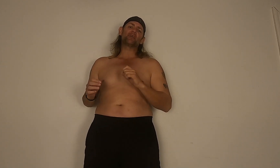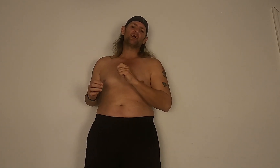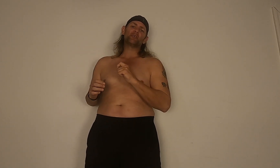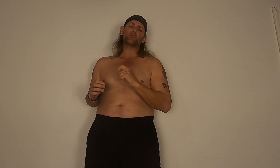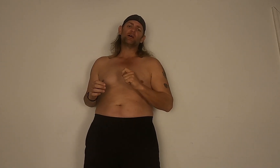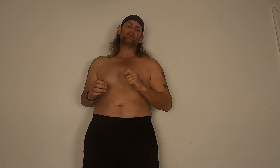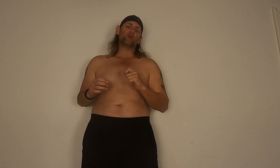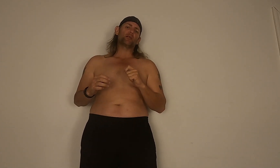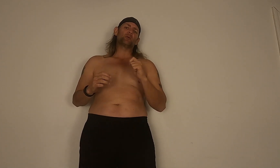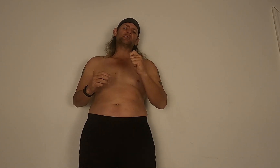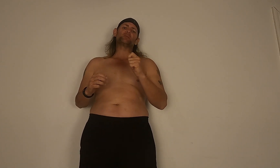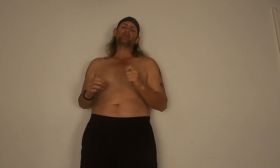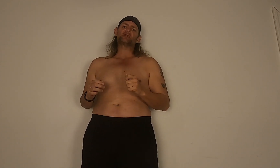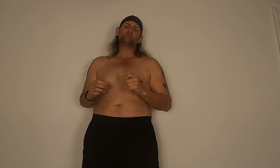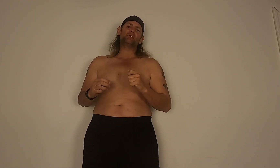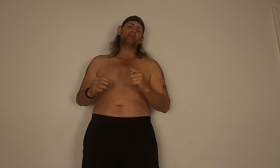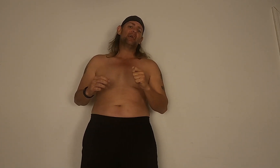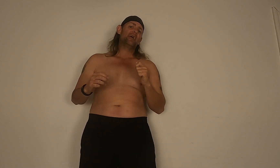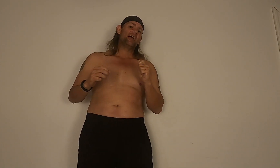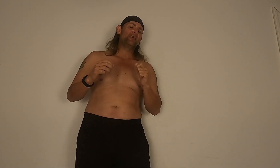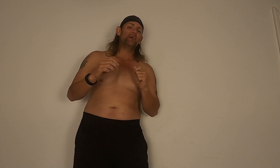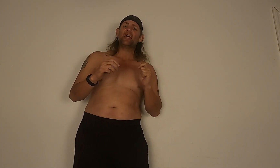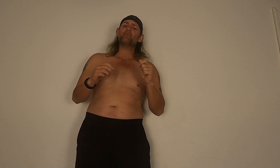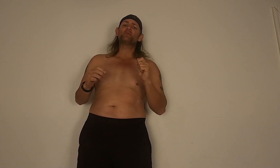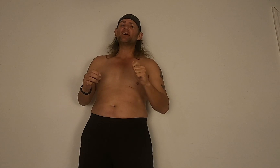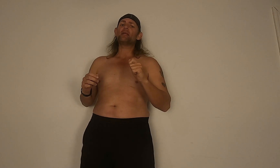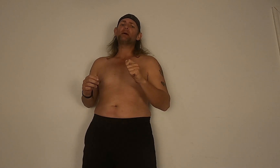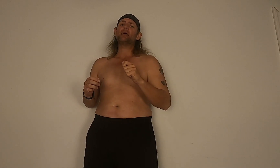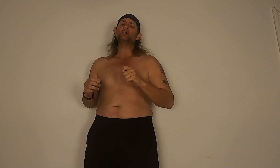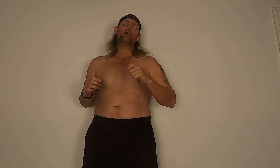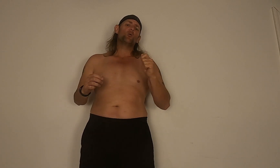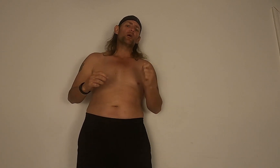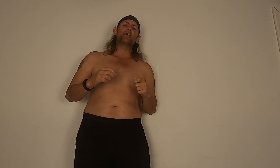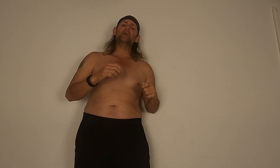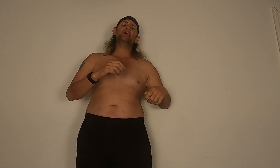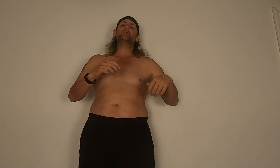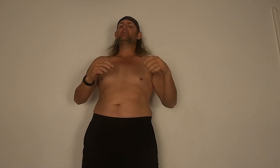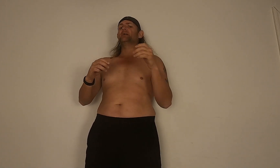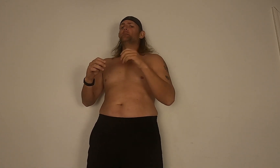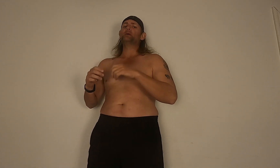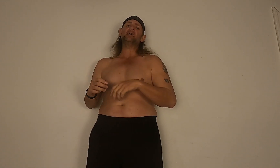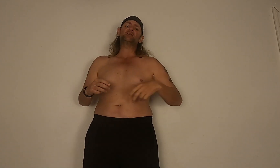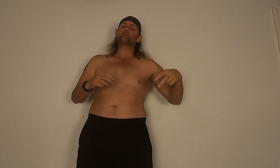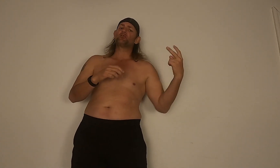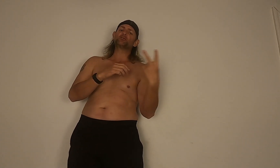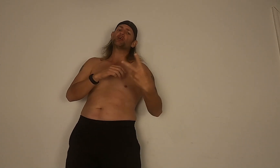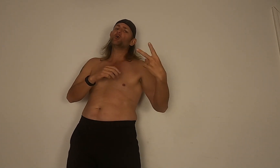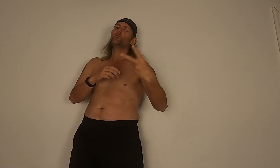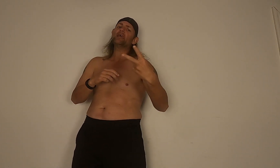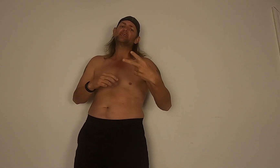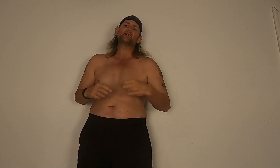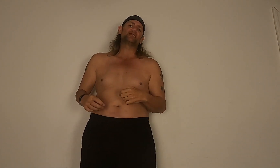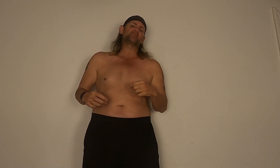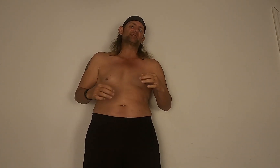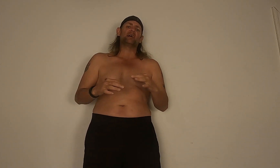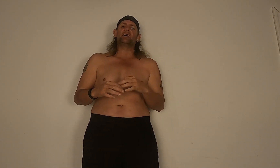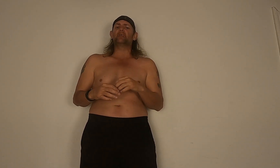get her under 140 where she wants to be and then after that baby we're hitting the beach for two weeks in the sun.